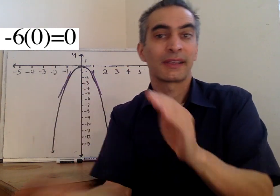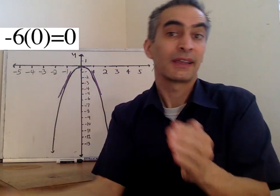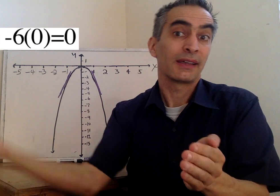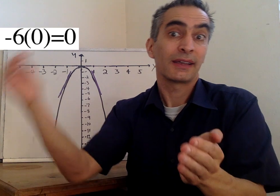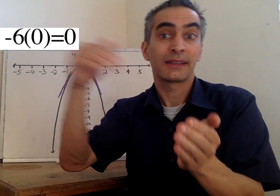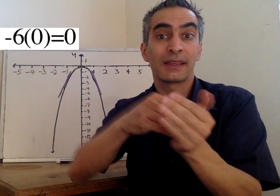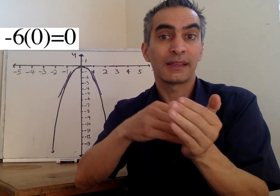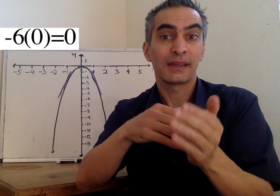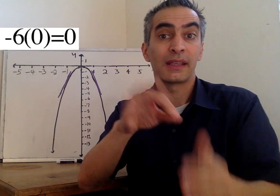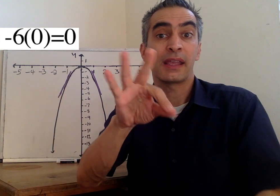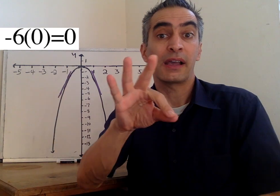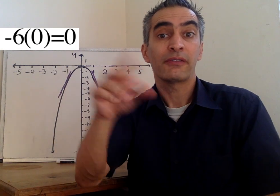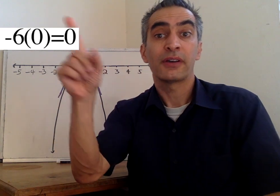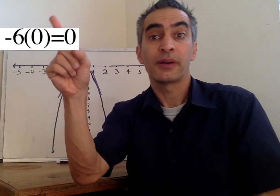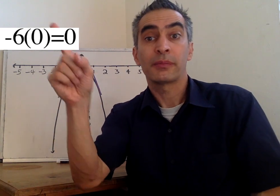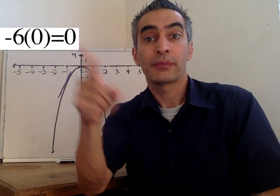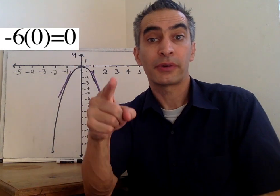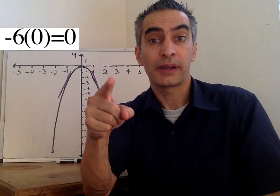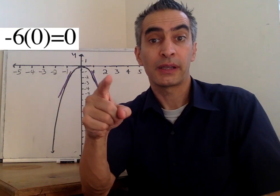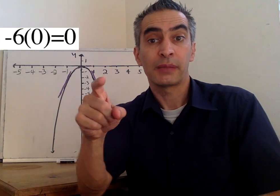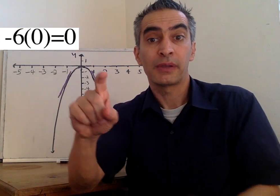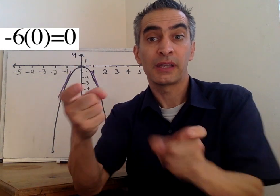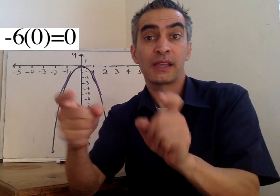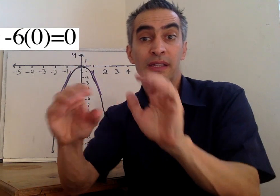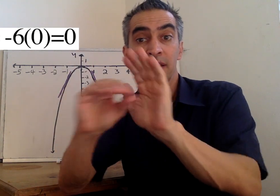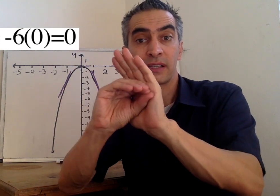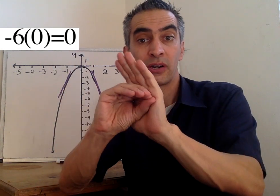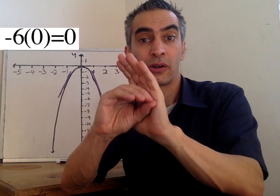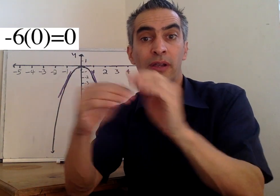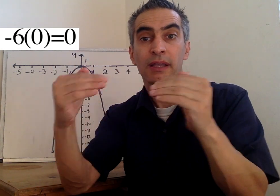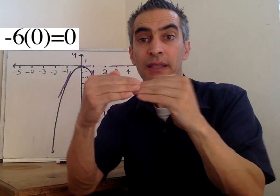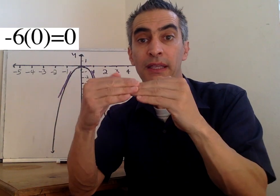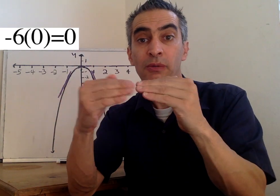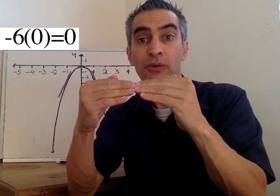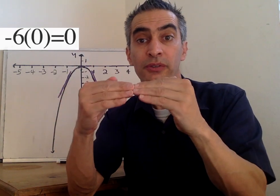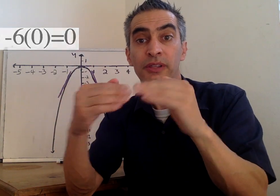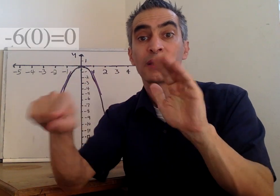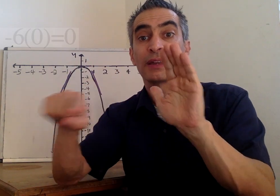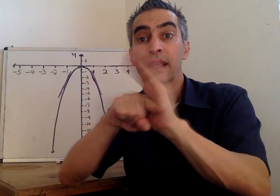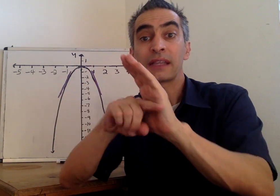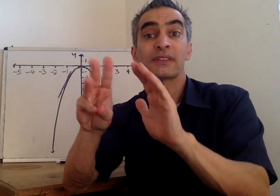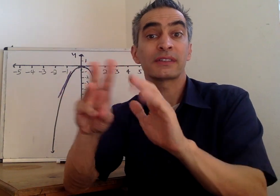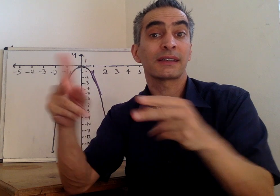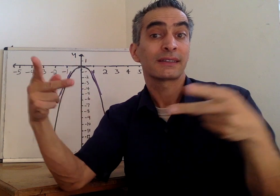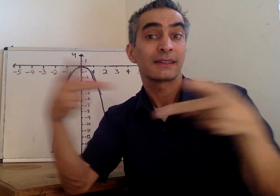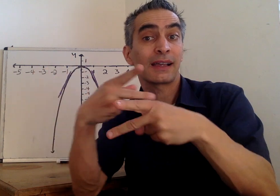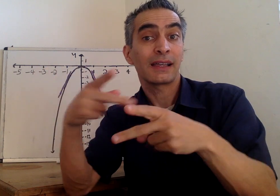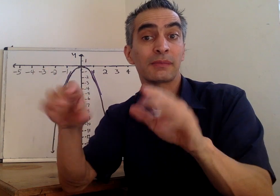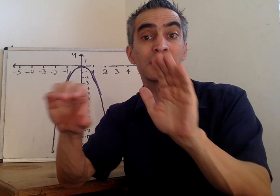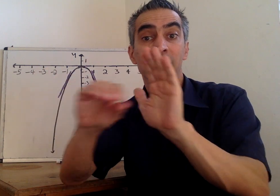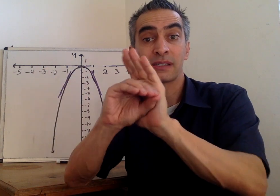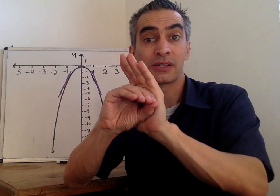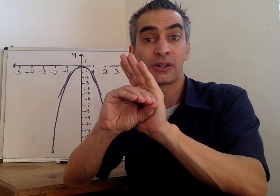Again, f prime at 0 equals negative 6 times 0